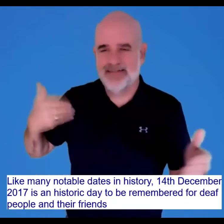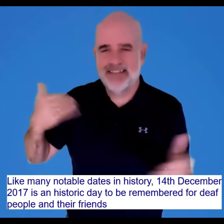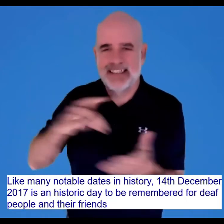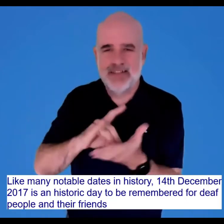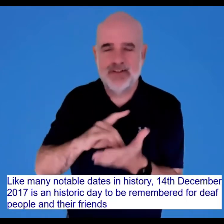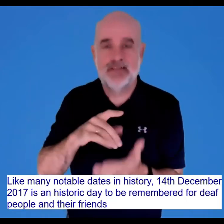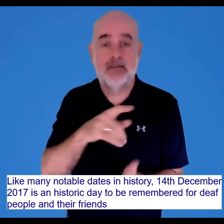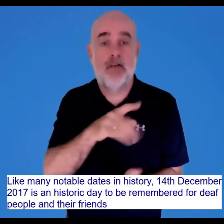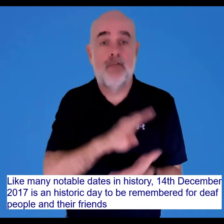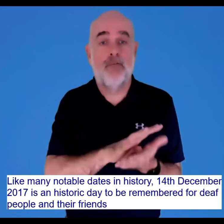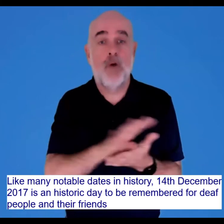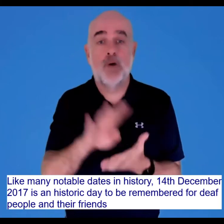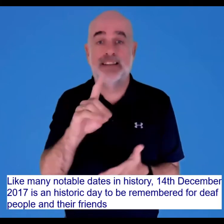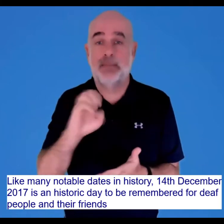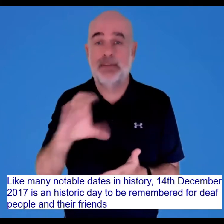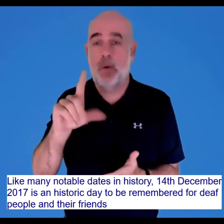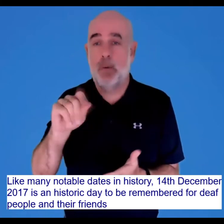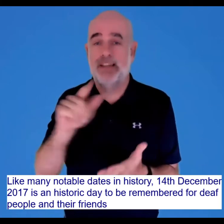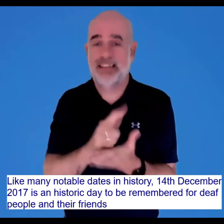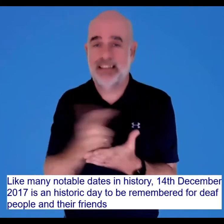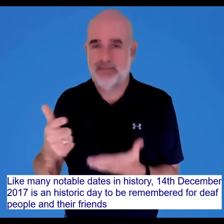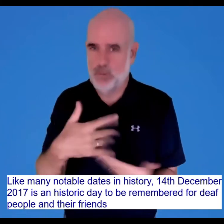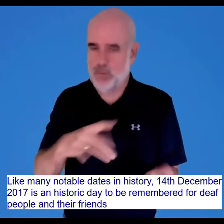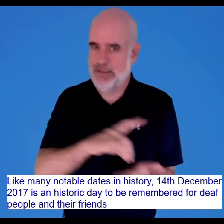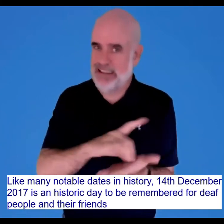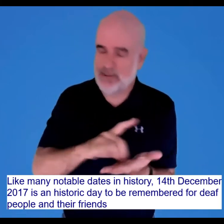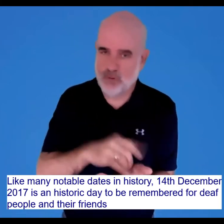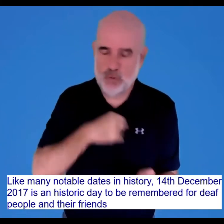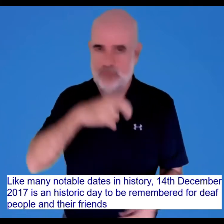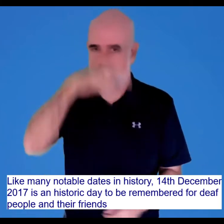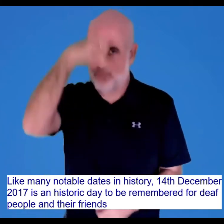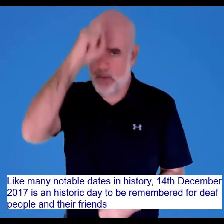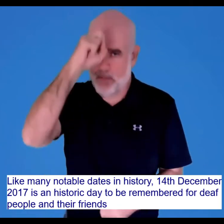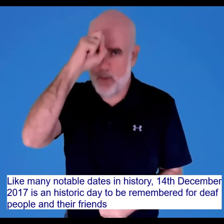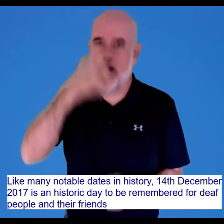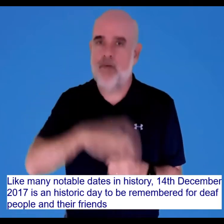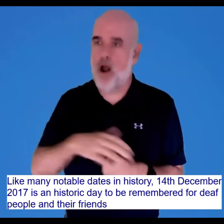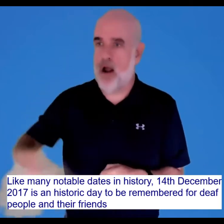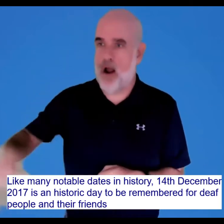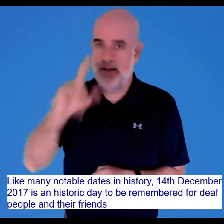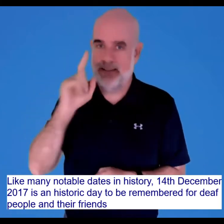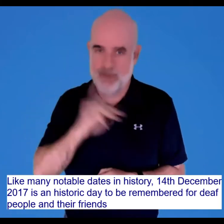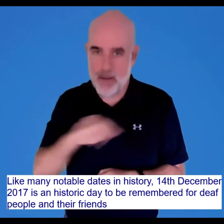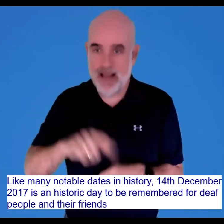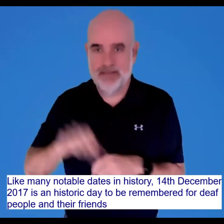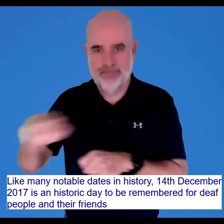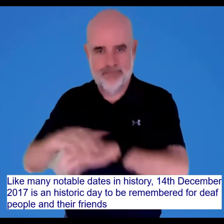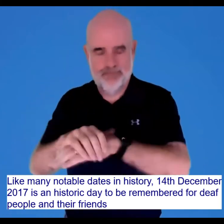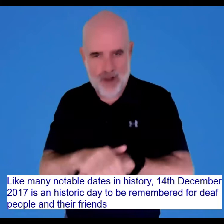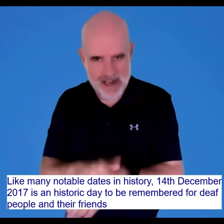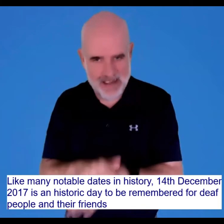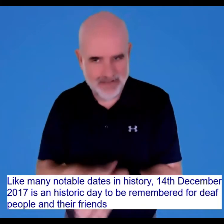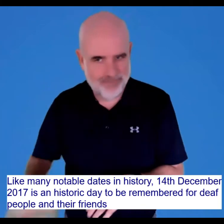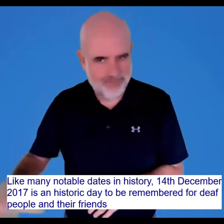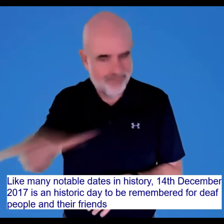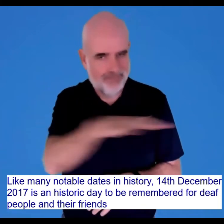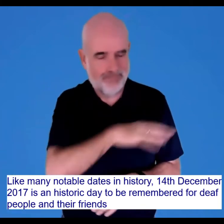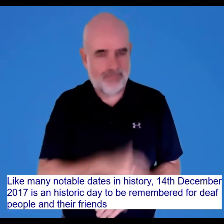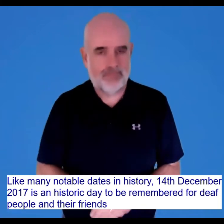Like many notable dates in history, December 14th 2017 is a historic day to be remembered by Deaf